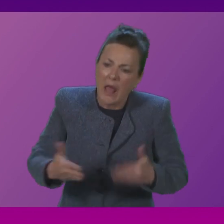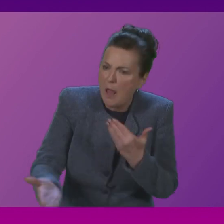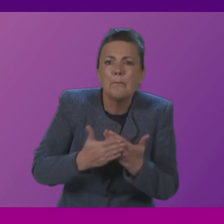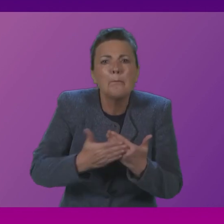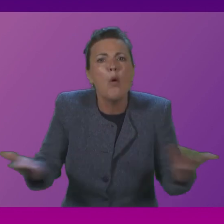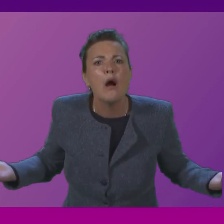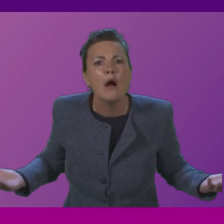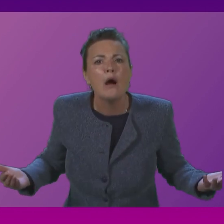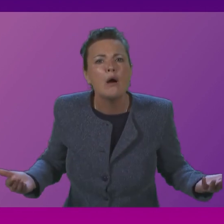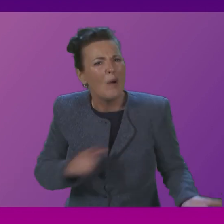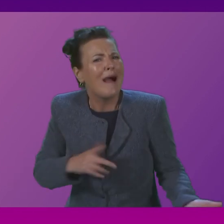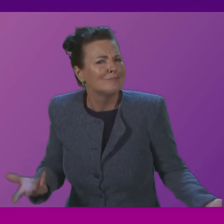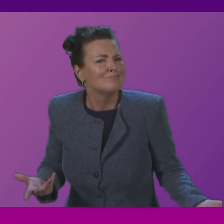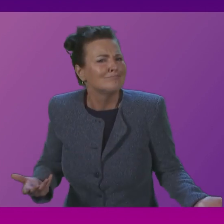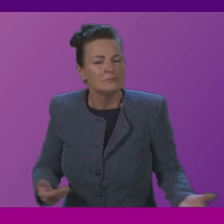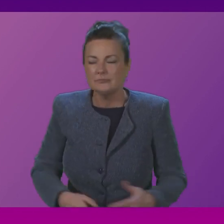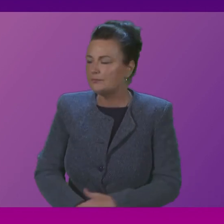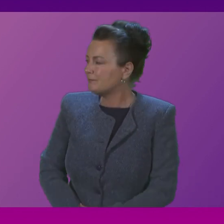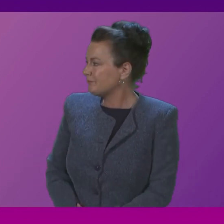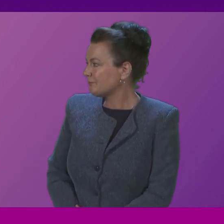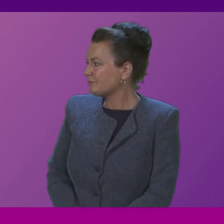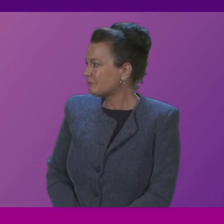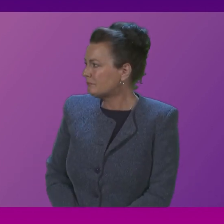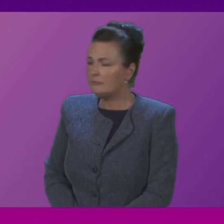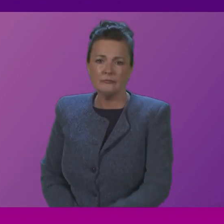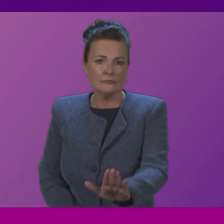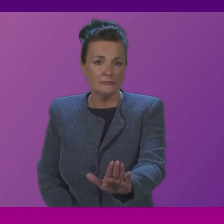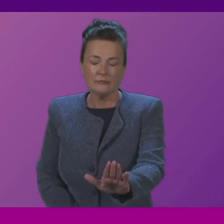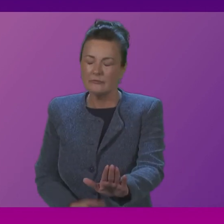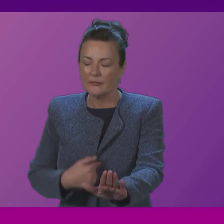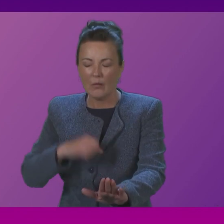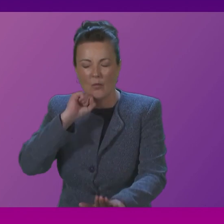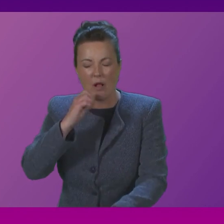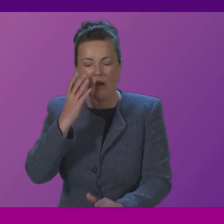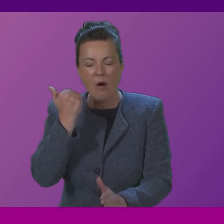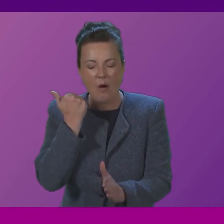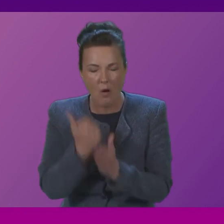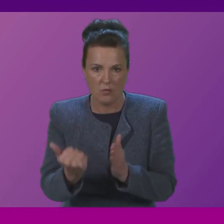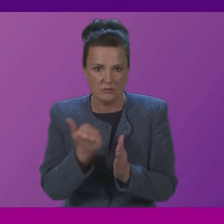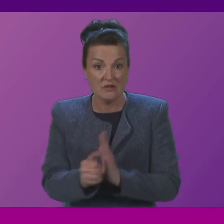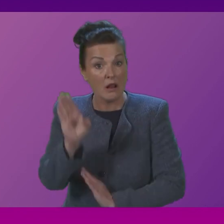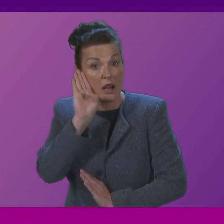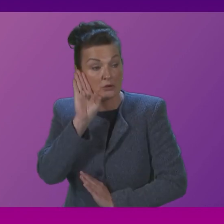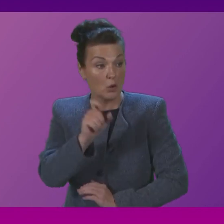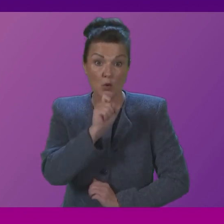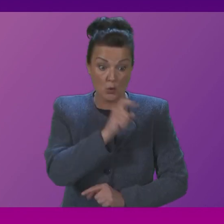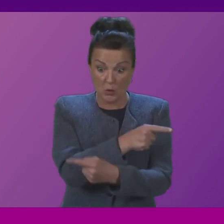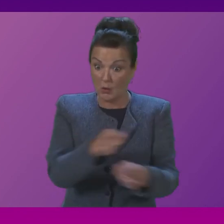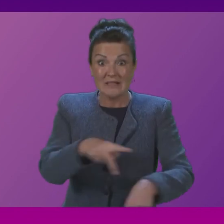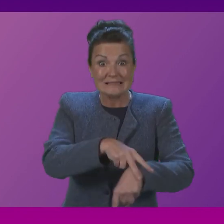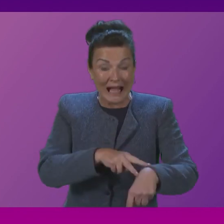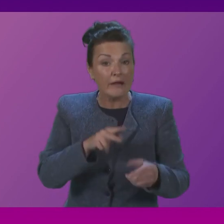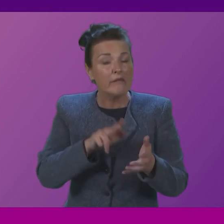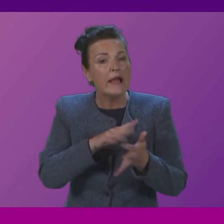Minister. I will always listen to those who work in our NHS and listen very carefully because they are the experts